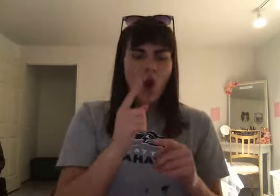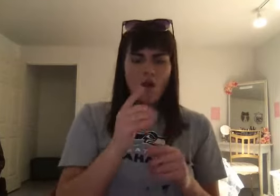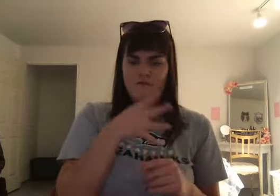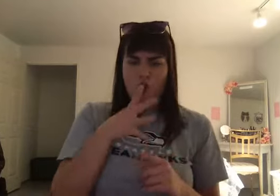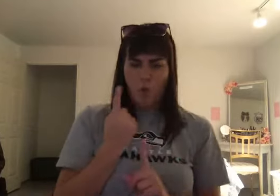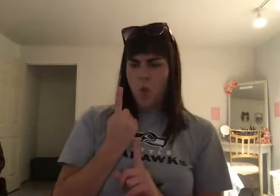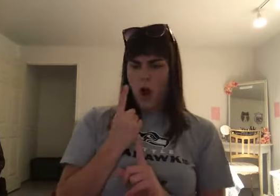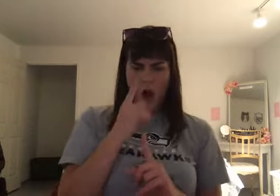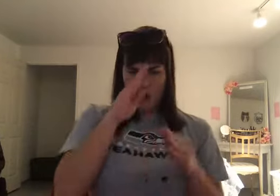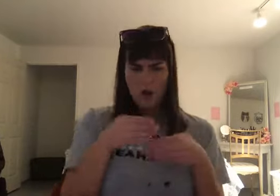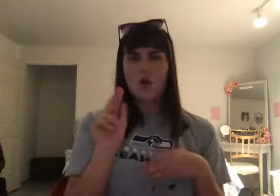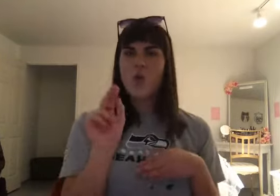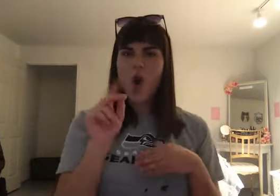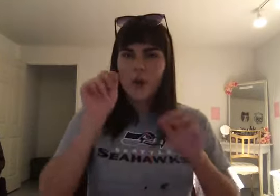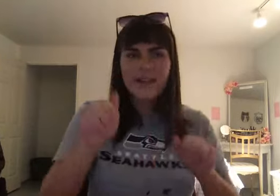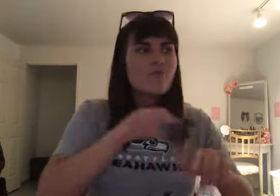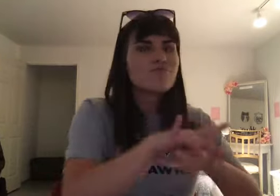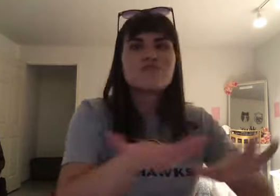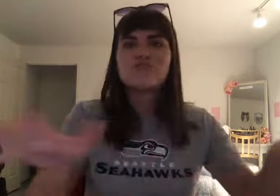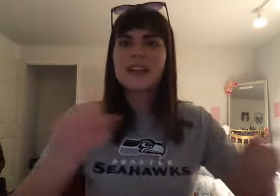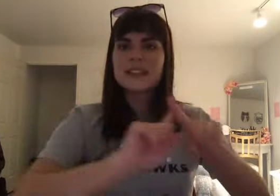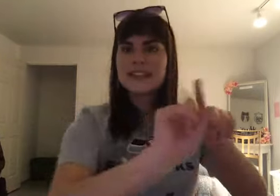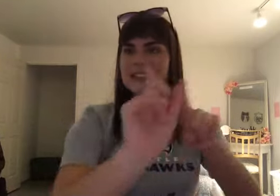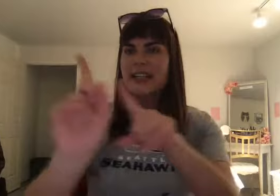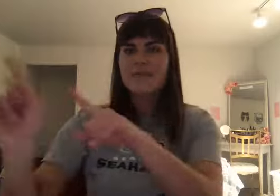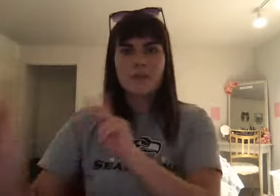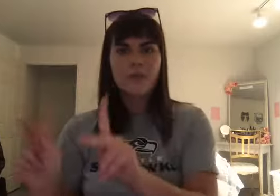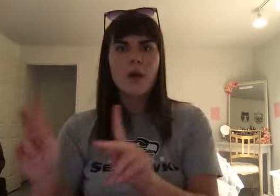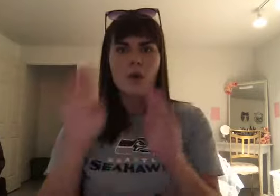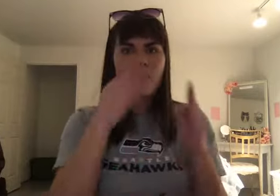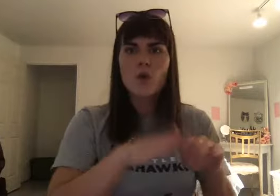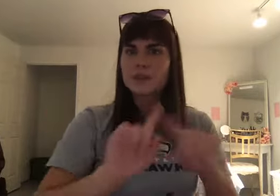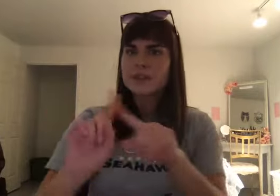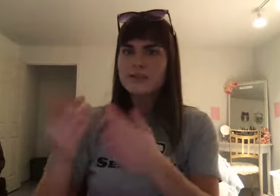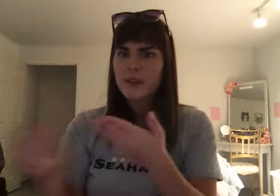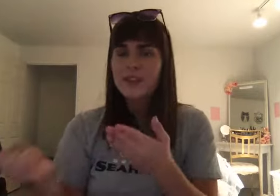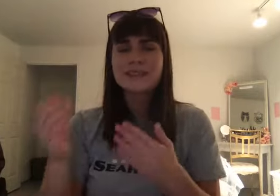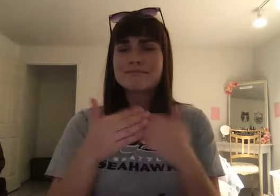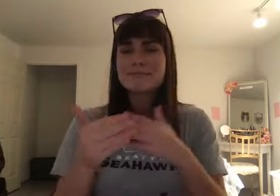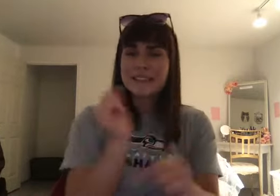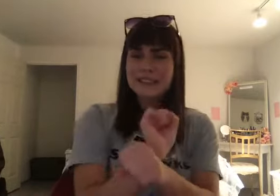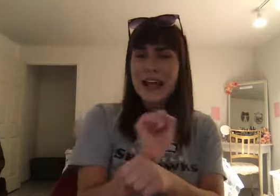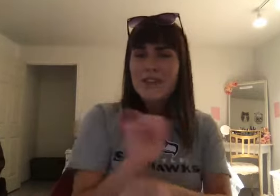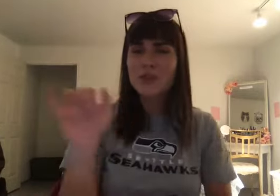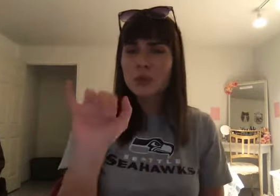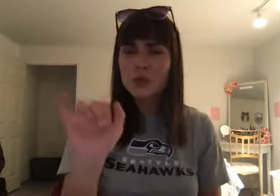care of the religious responsibilities of that civilization. And even slaves. People who are taken from